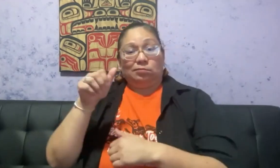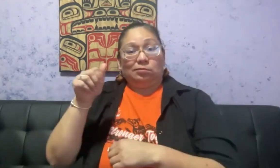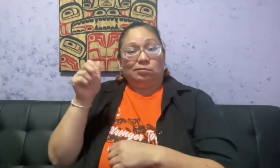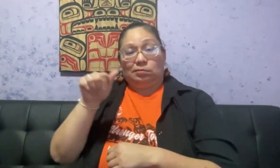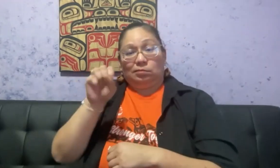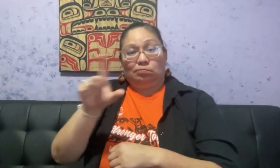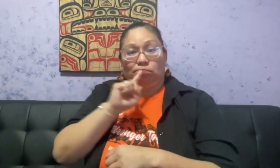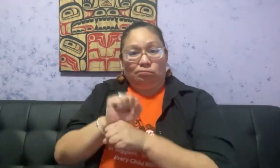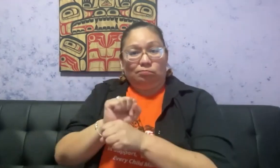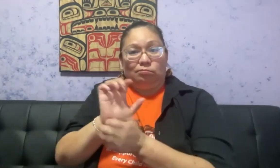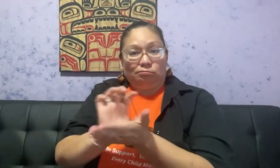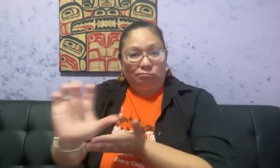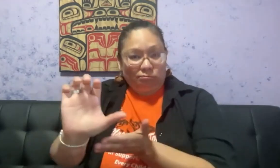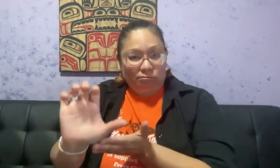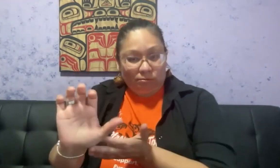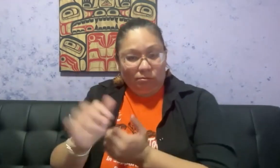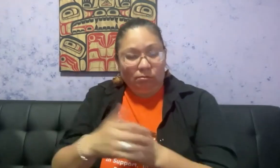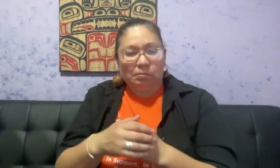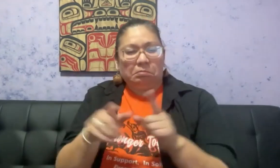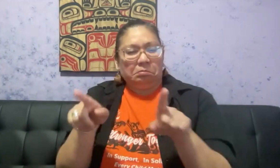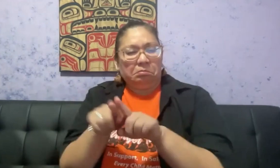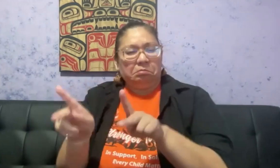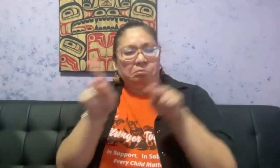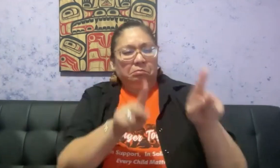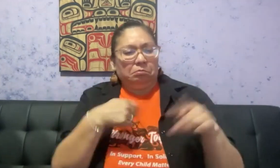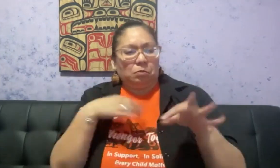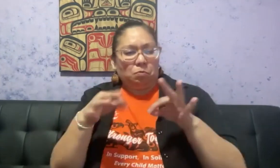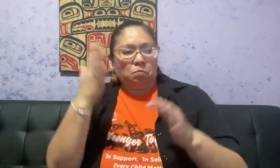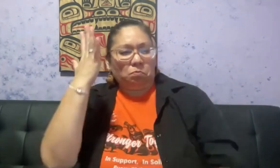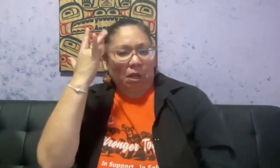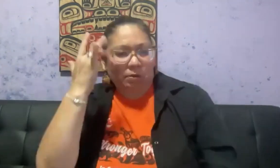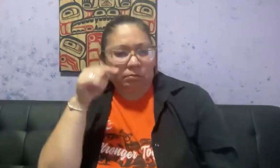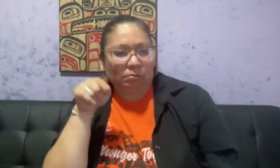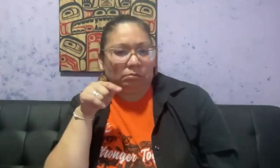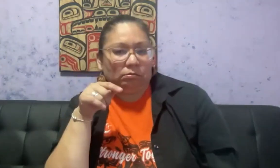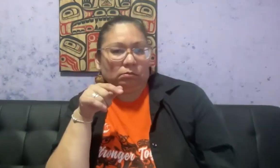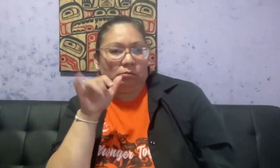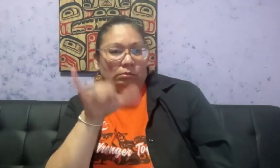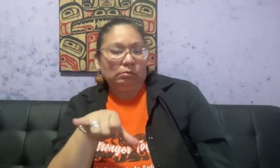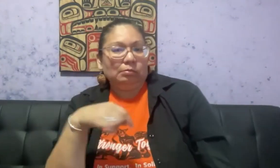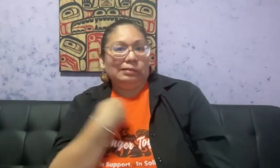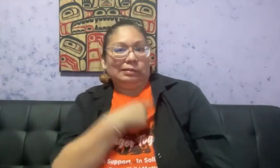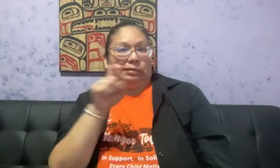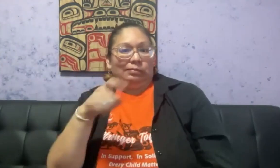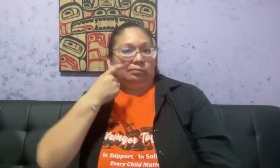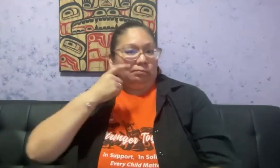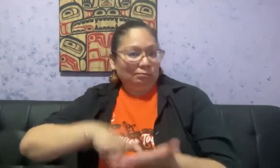She depicts the disregard of the use of ASL after the Milan conference back in 1880.